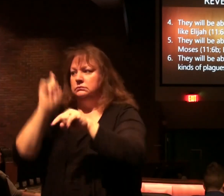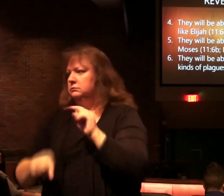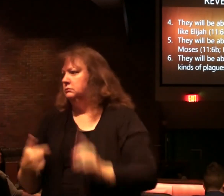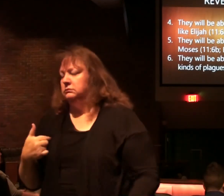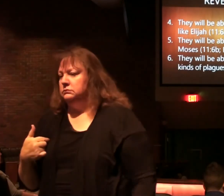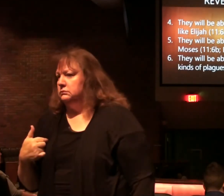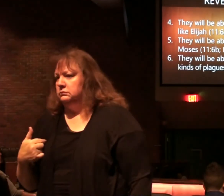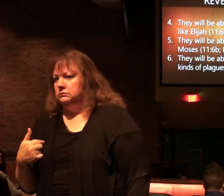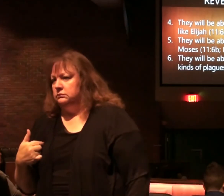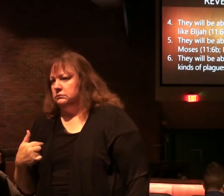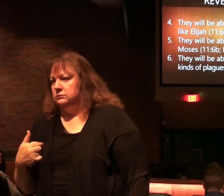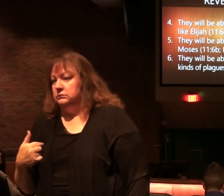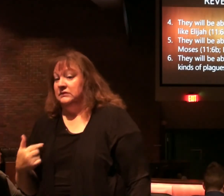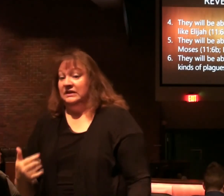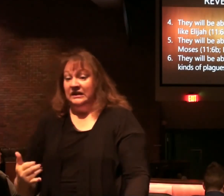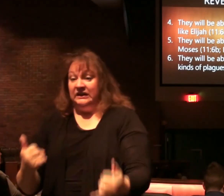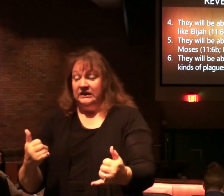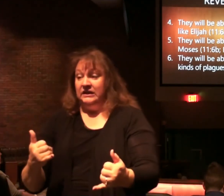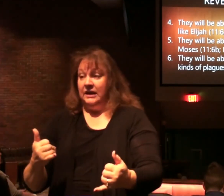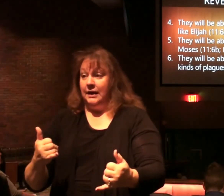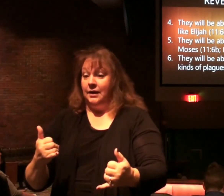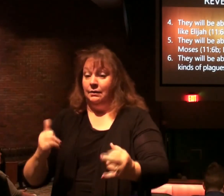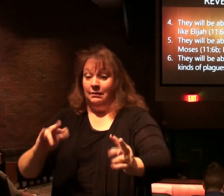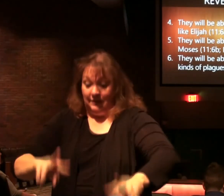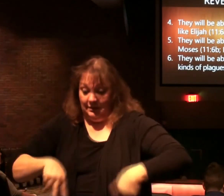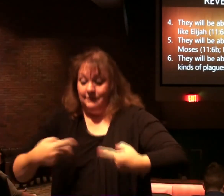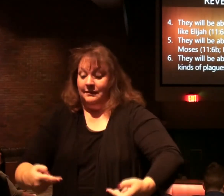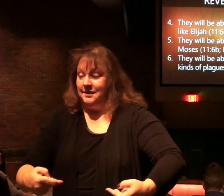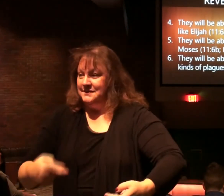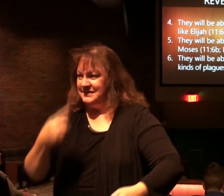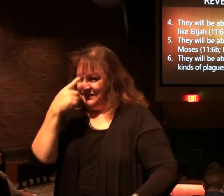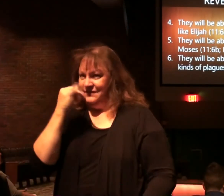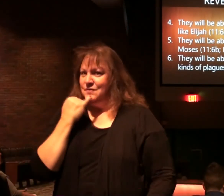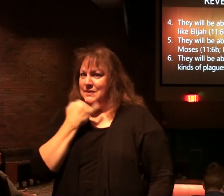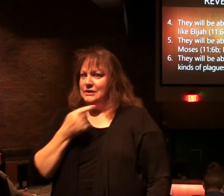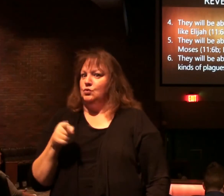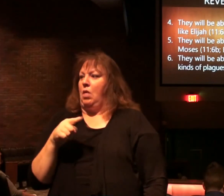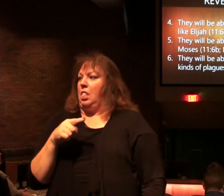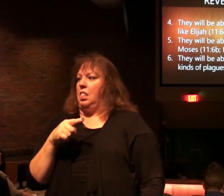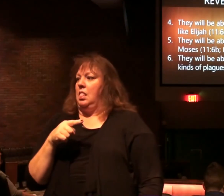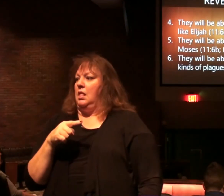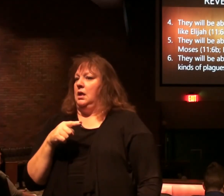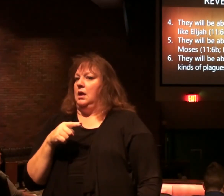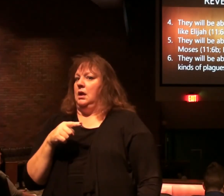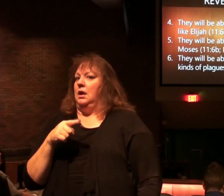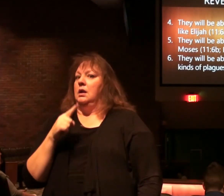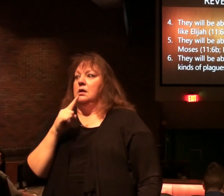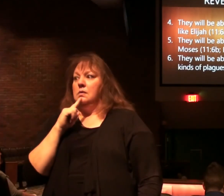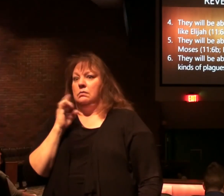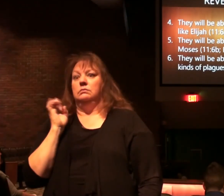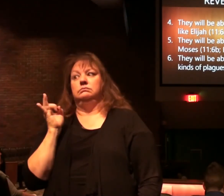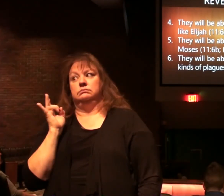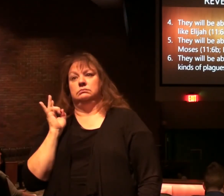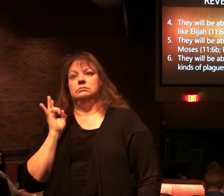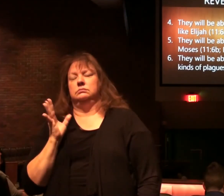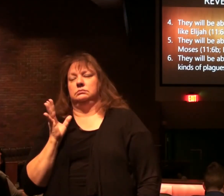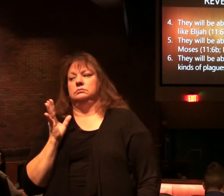And now. The tables turn. For Israel. It really turns.